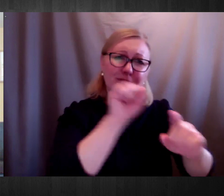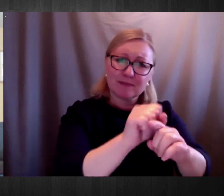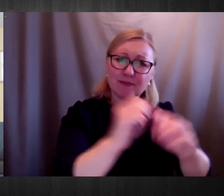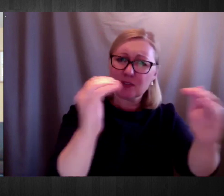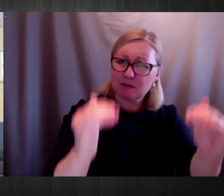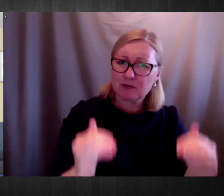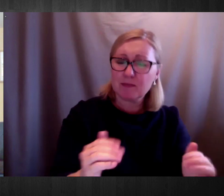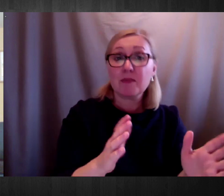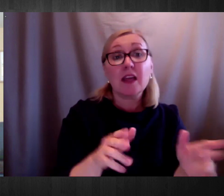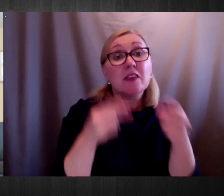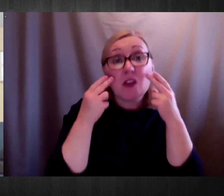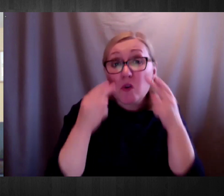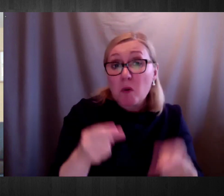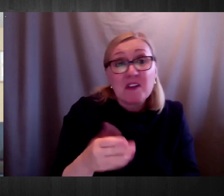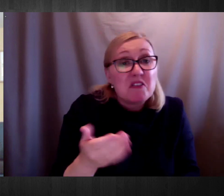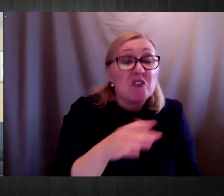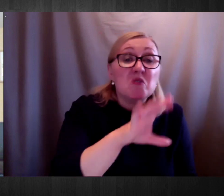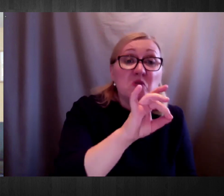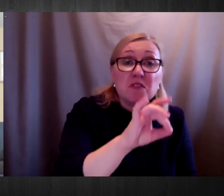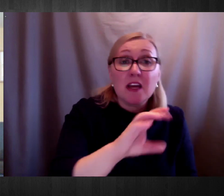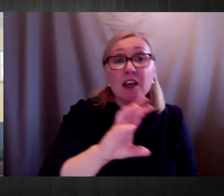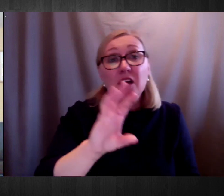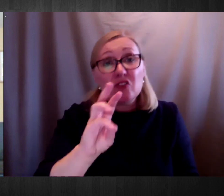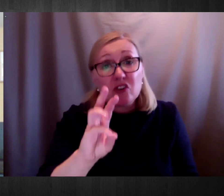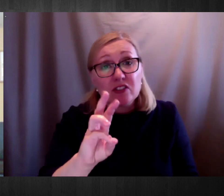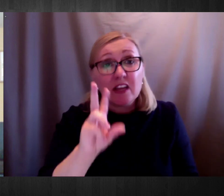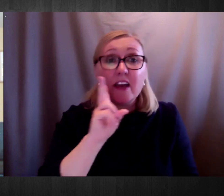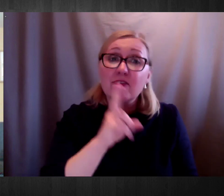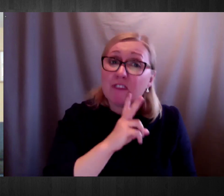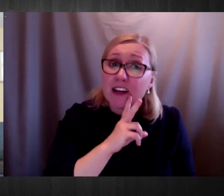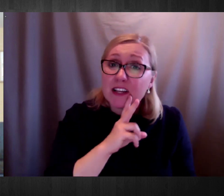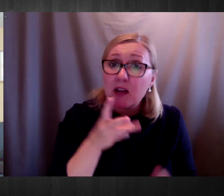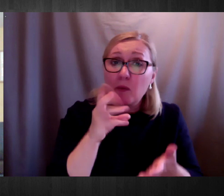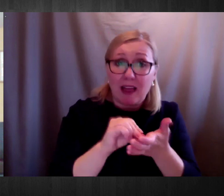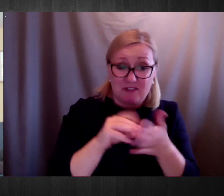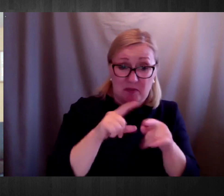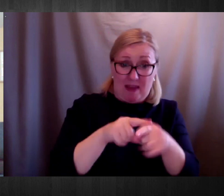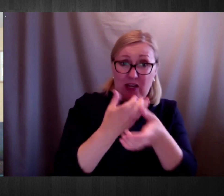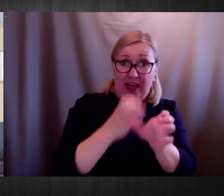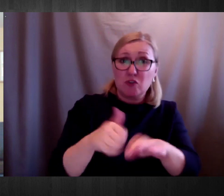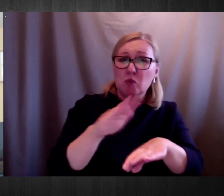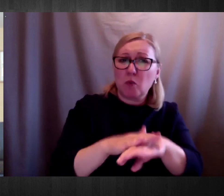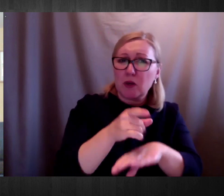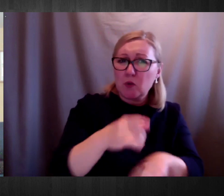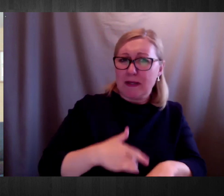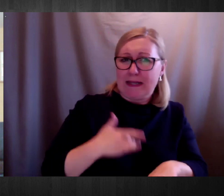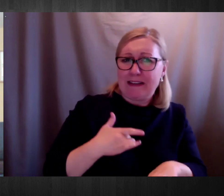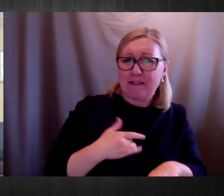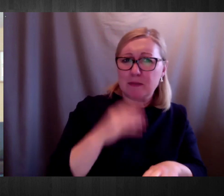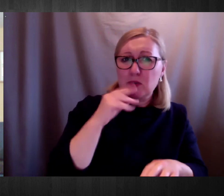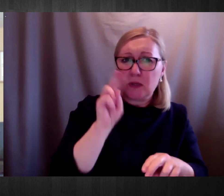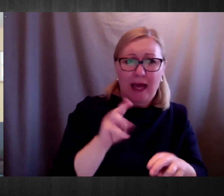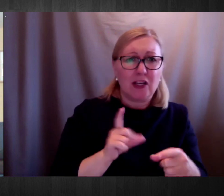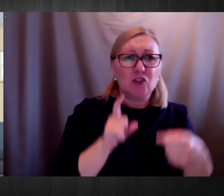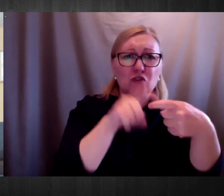and Friday, we have county-based films where activists and participants